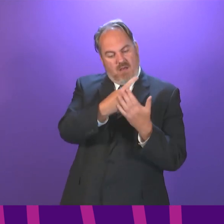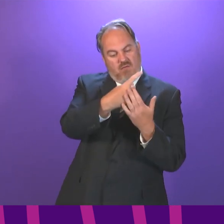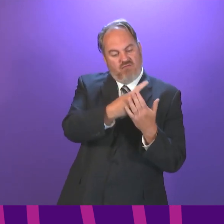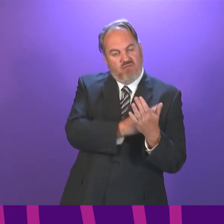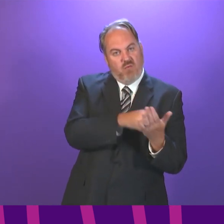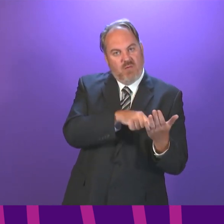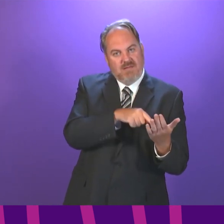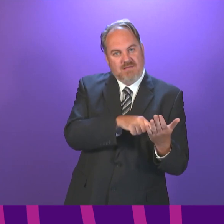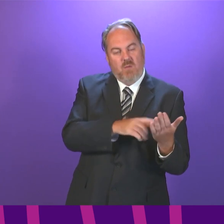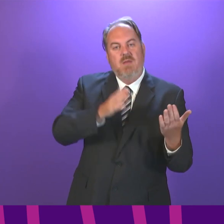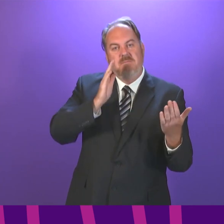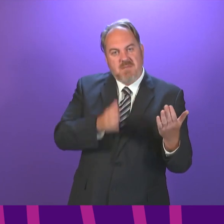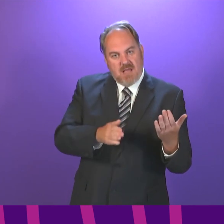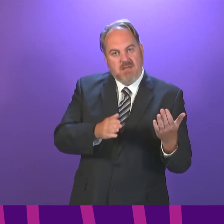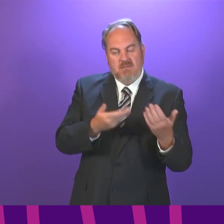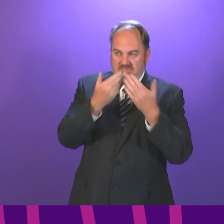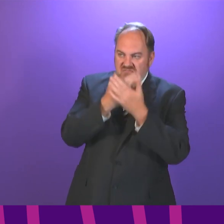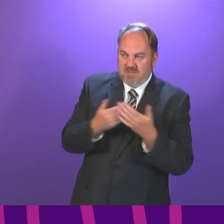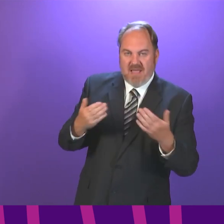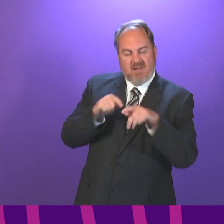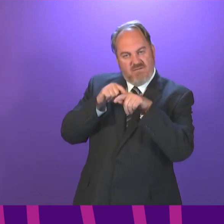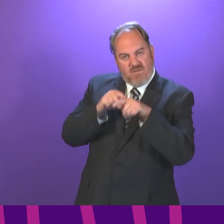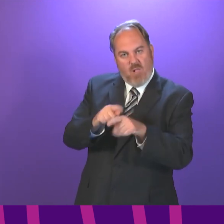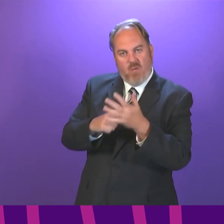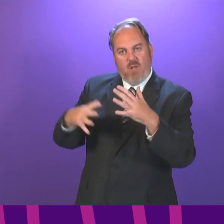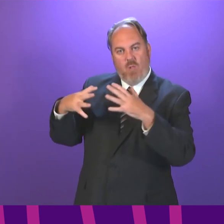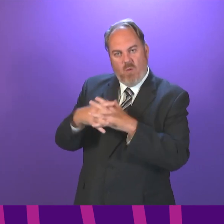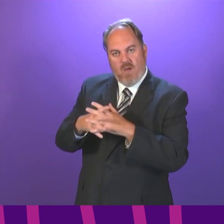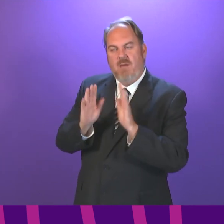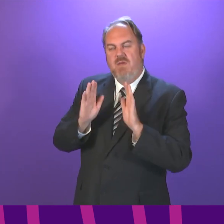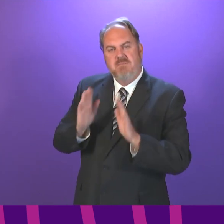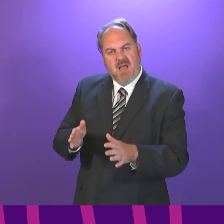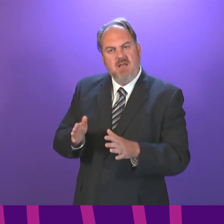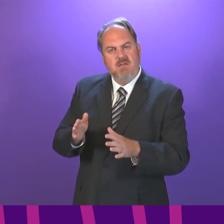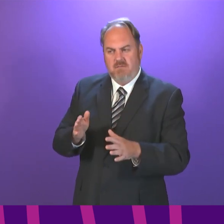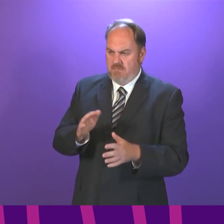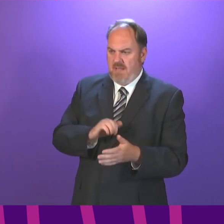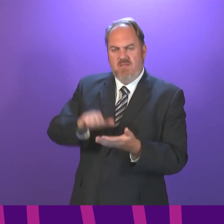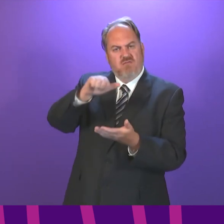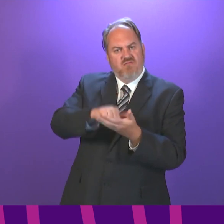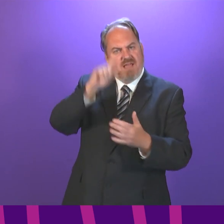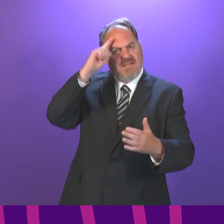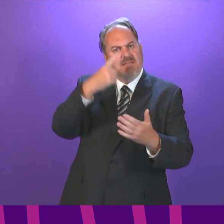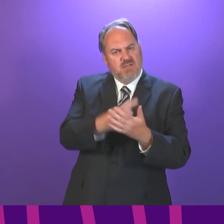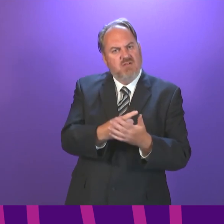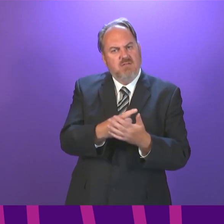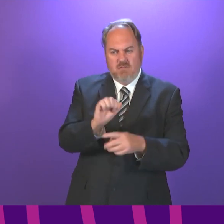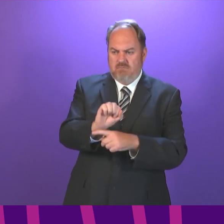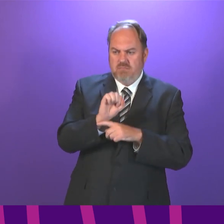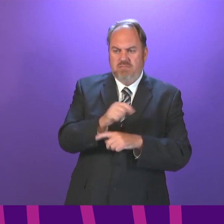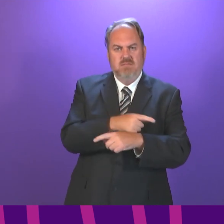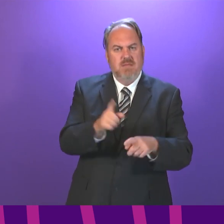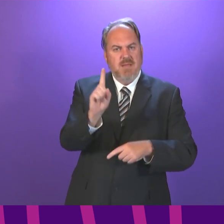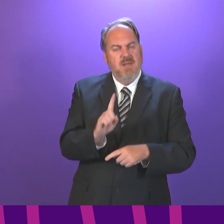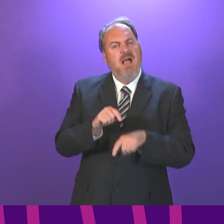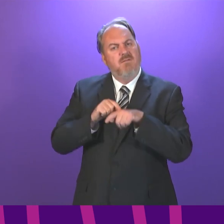in place are lawful. In other words, that they are both necessary and proportionate, which forms the basis for our decision today to